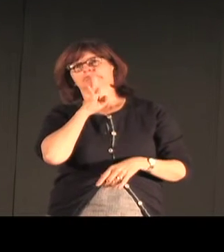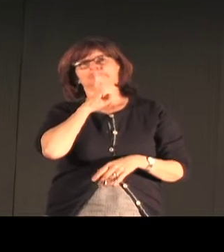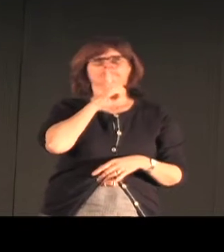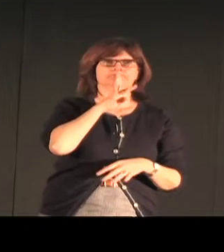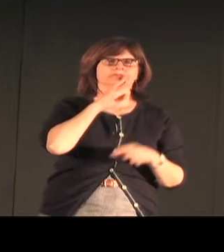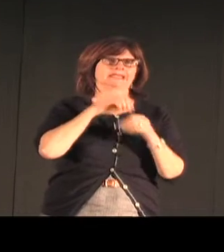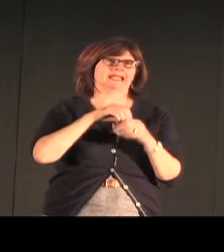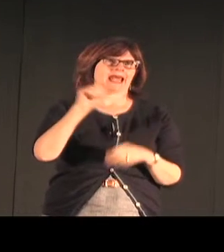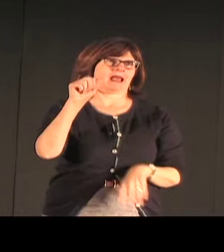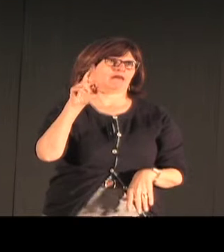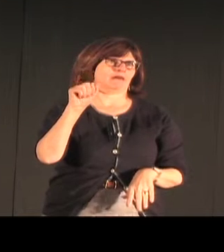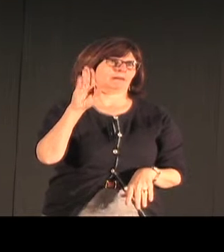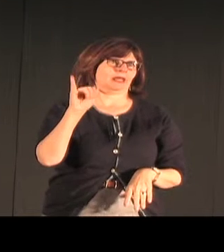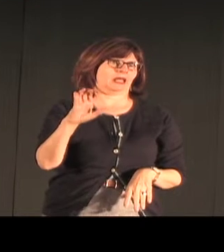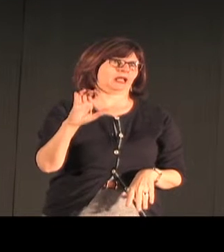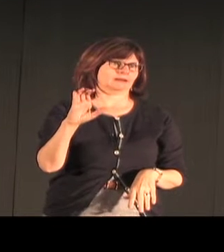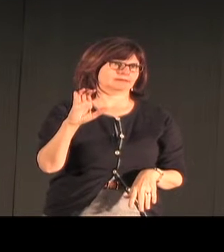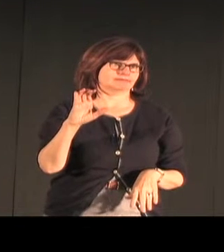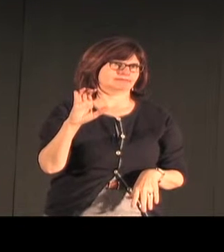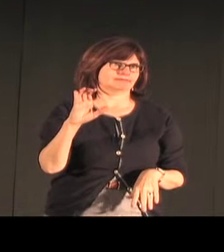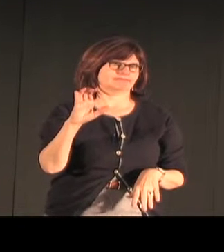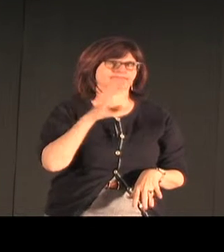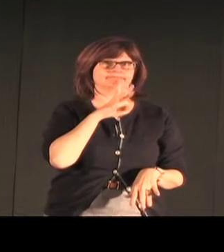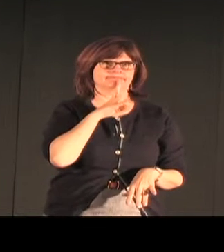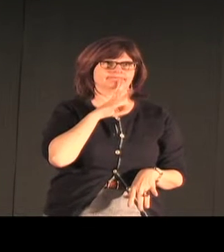video. In the beginning of the video, she's speaking Arabic.